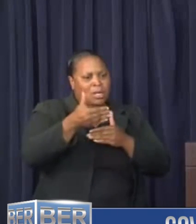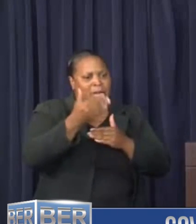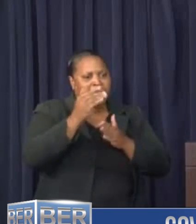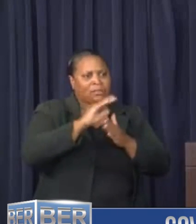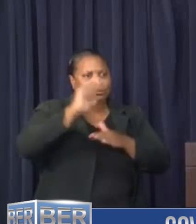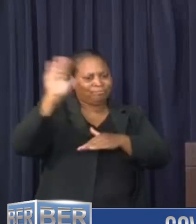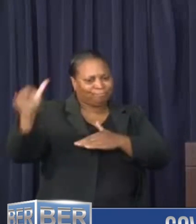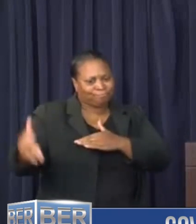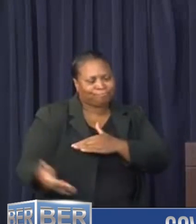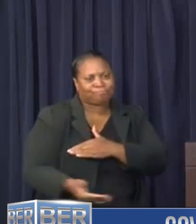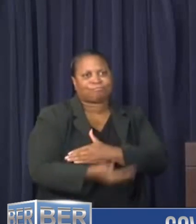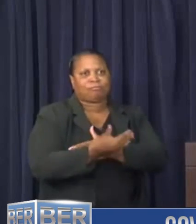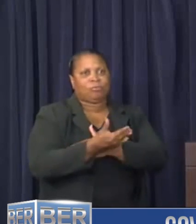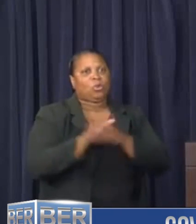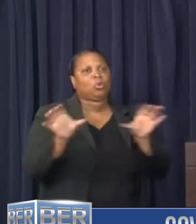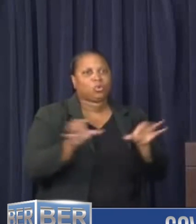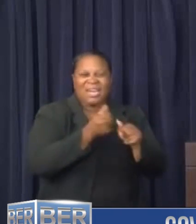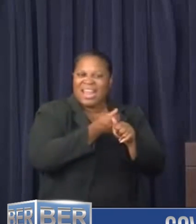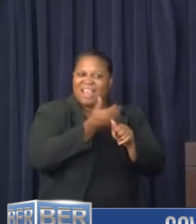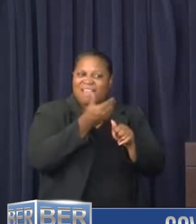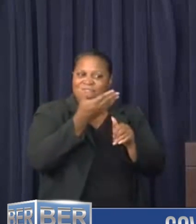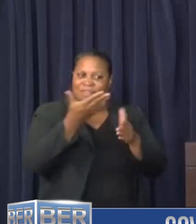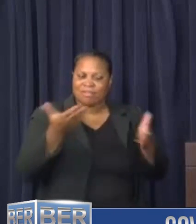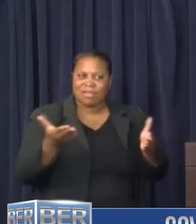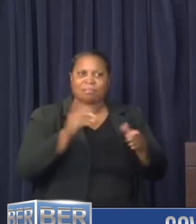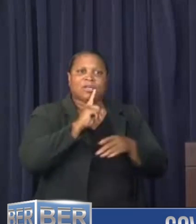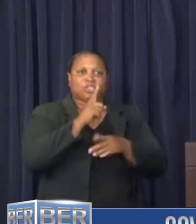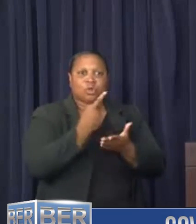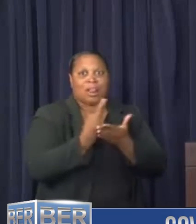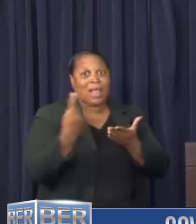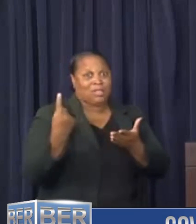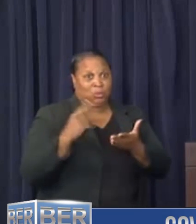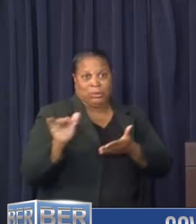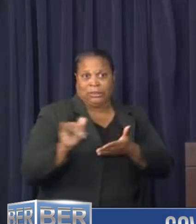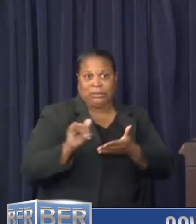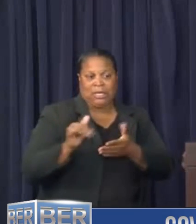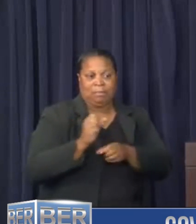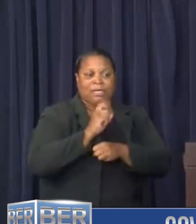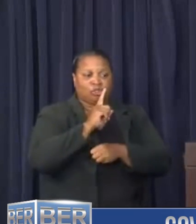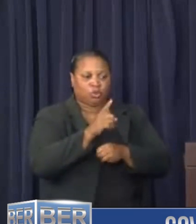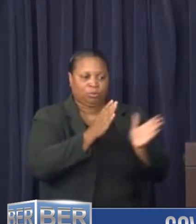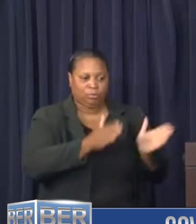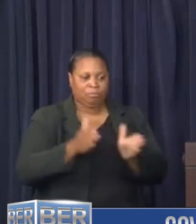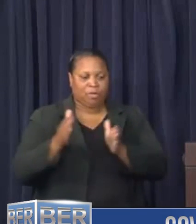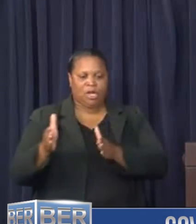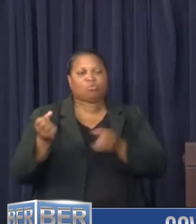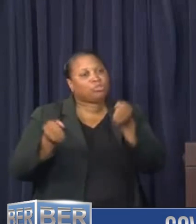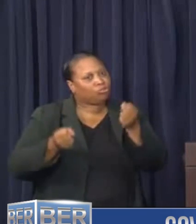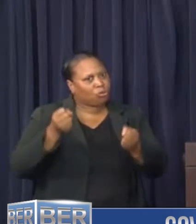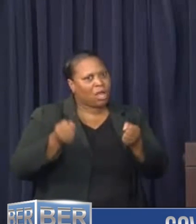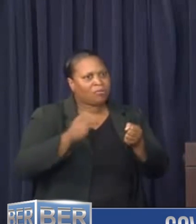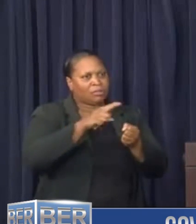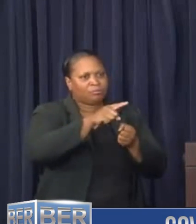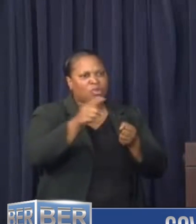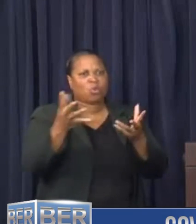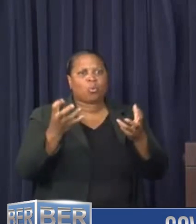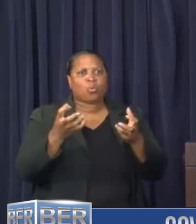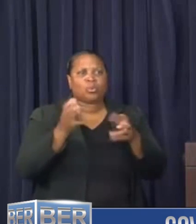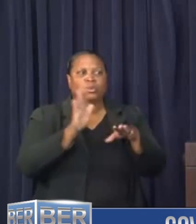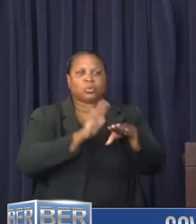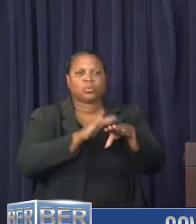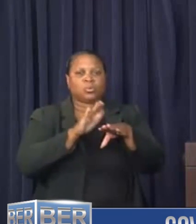hours that we're doing everything that we did last week to make sure that we're prepared. When you're driving on the road, we want people to exercise